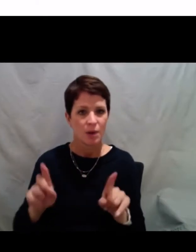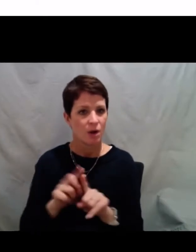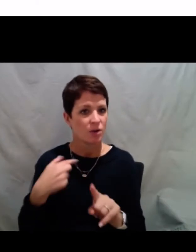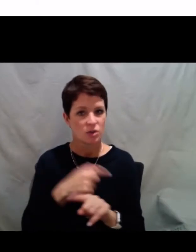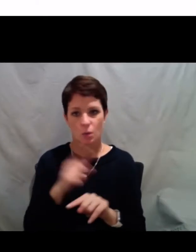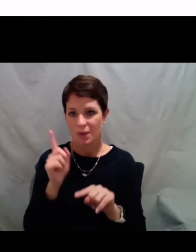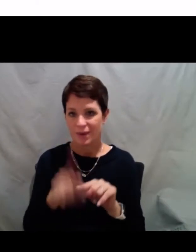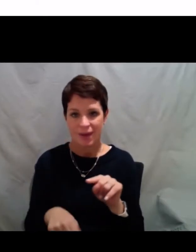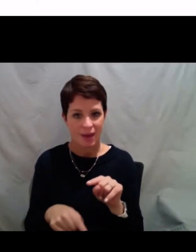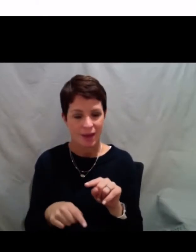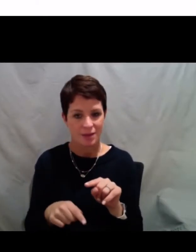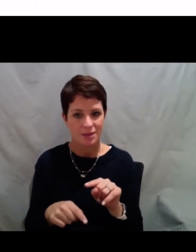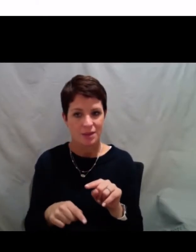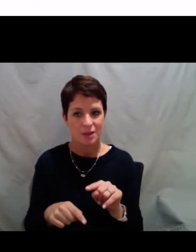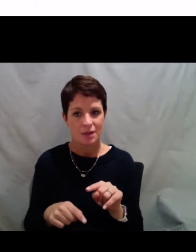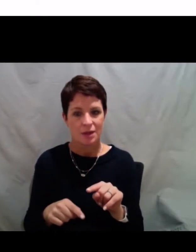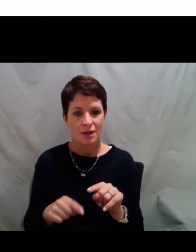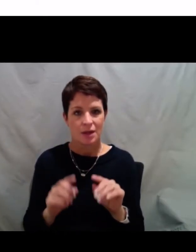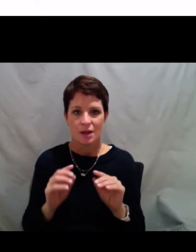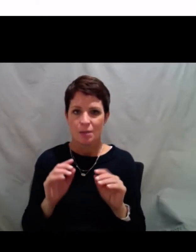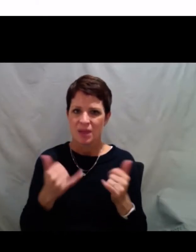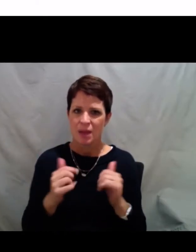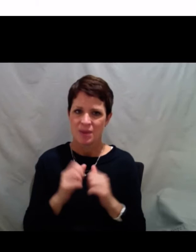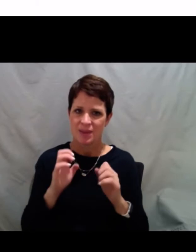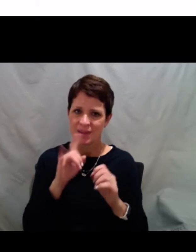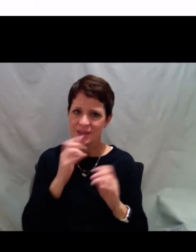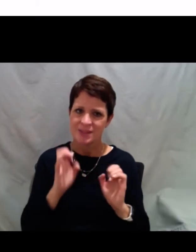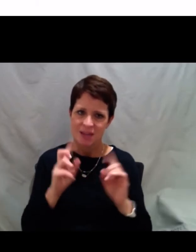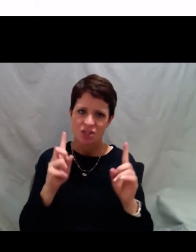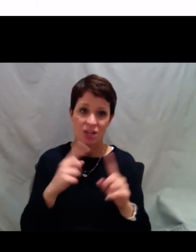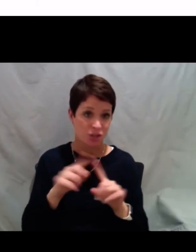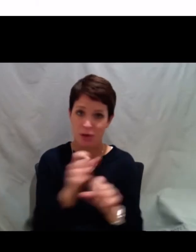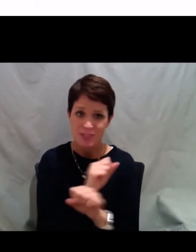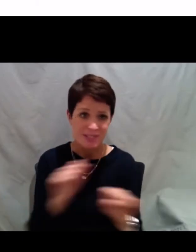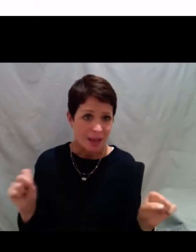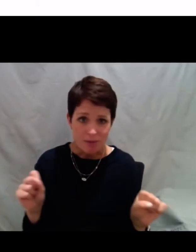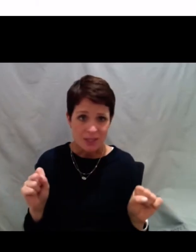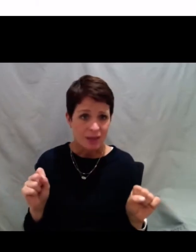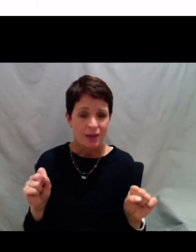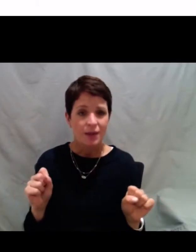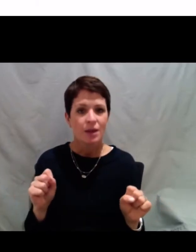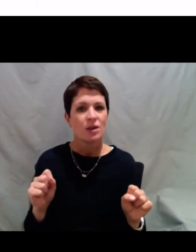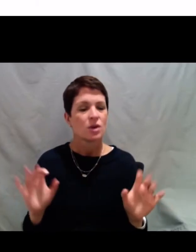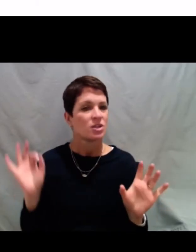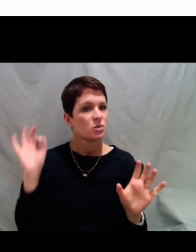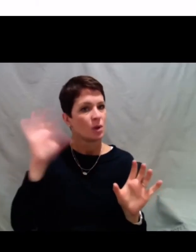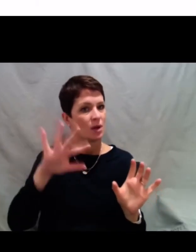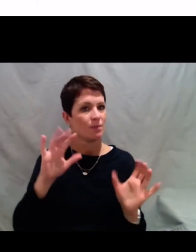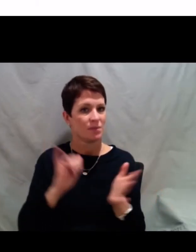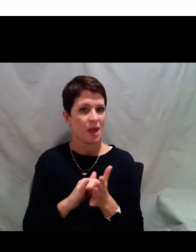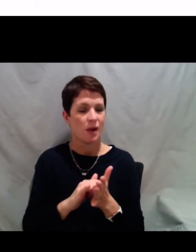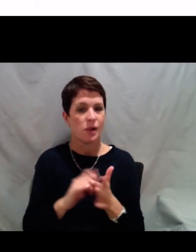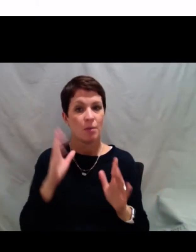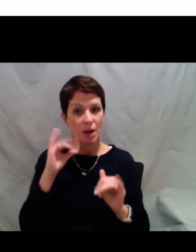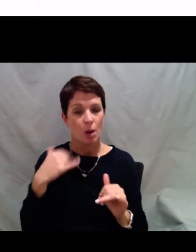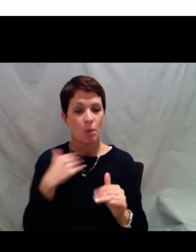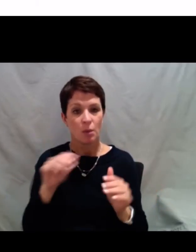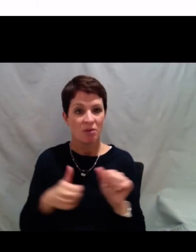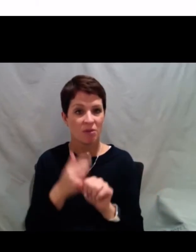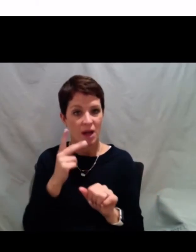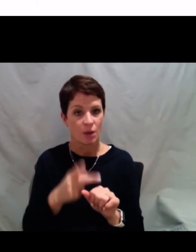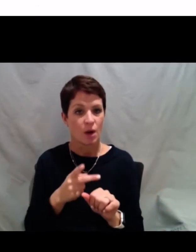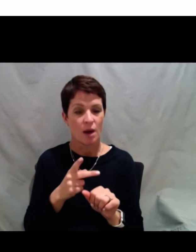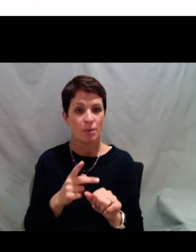play with our kids' education or our kids' safety or anything like that. So I just want to, and I hope that we will follow up